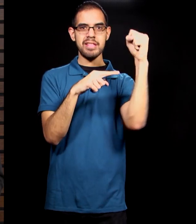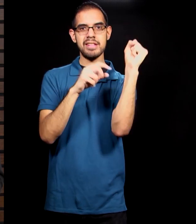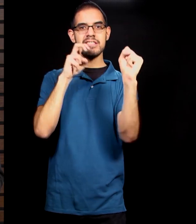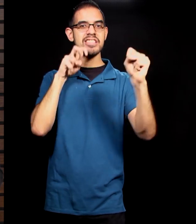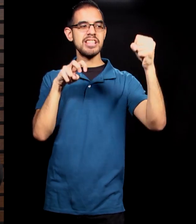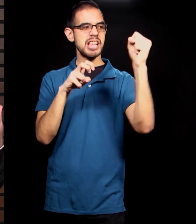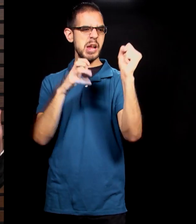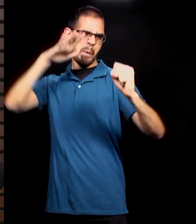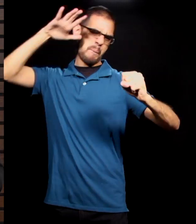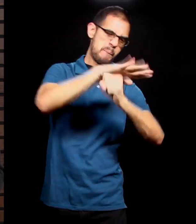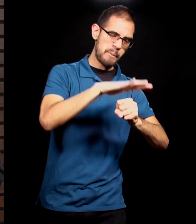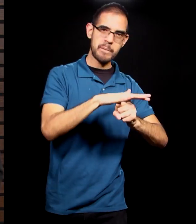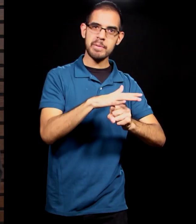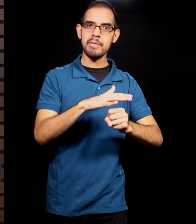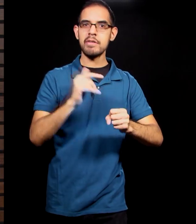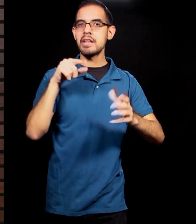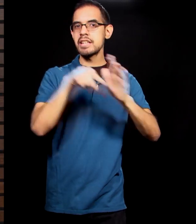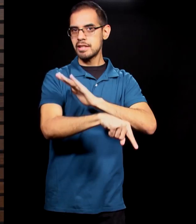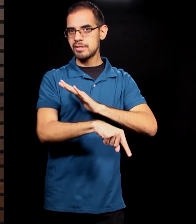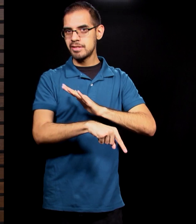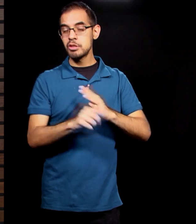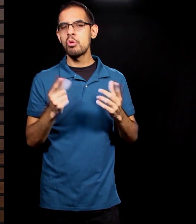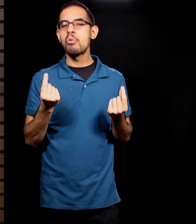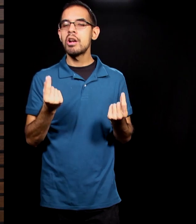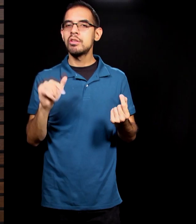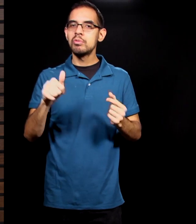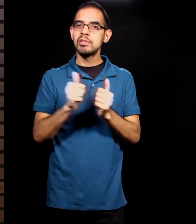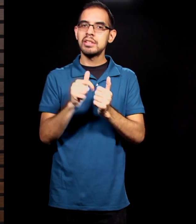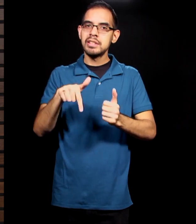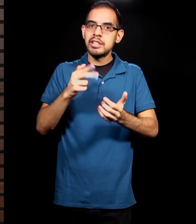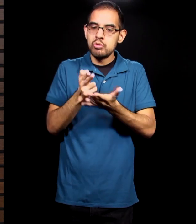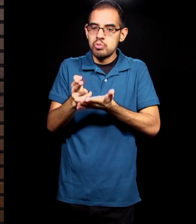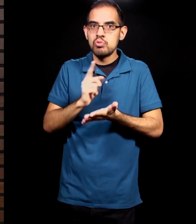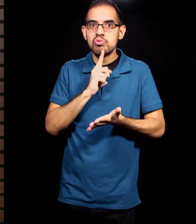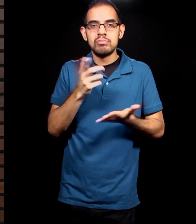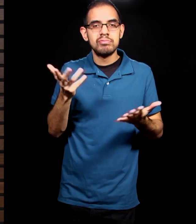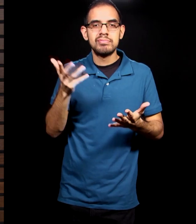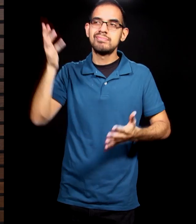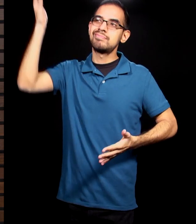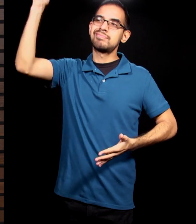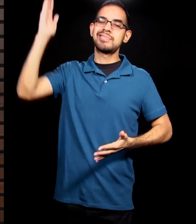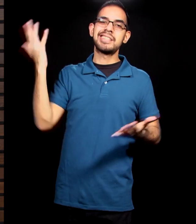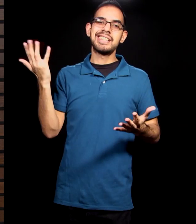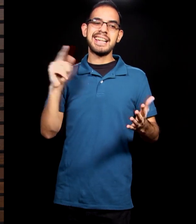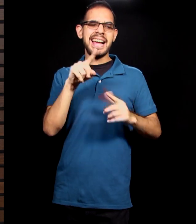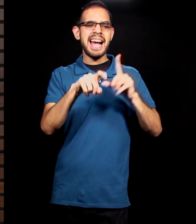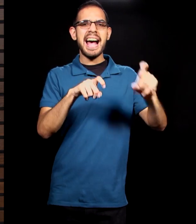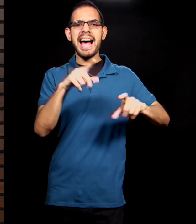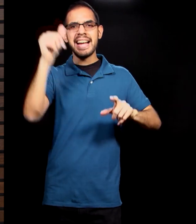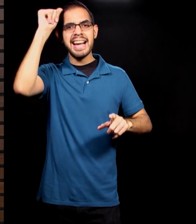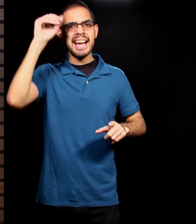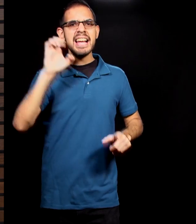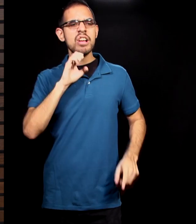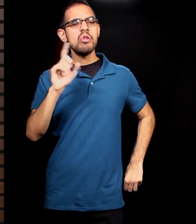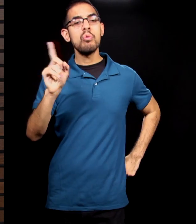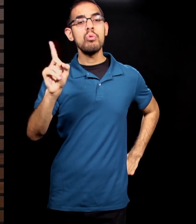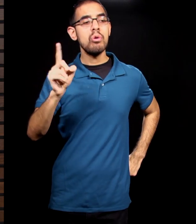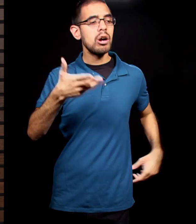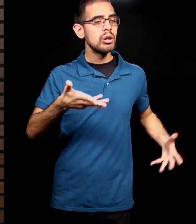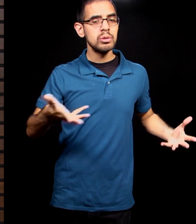this reality? You know, I think that this question that God asks when he reaches out to Adam and Eve and says, where are you? I think